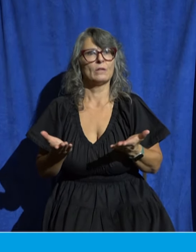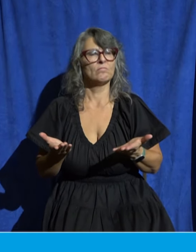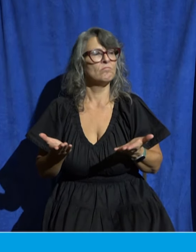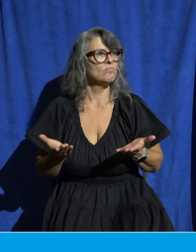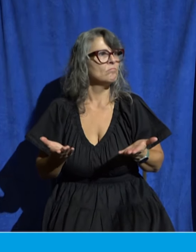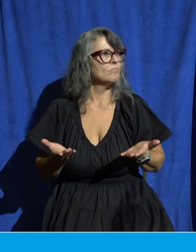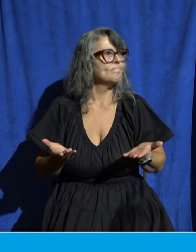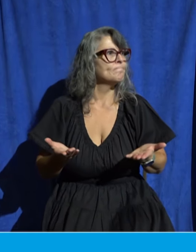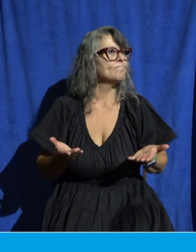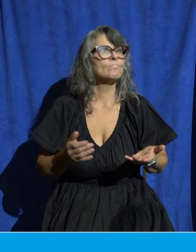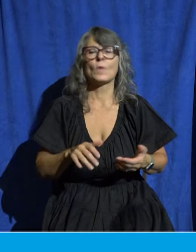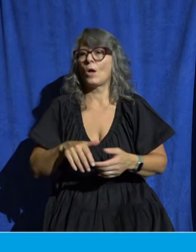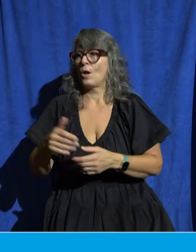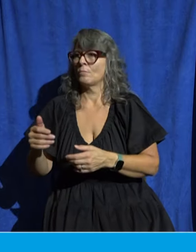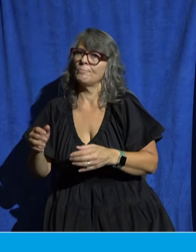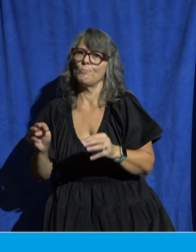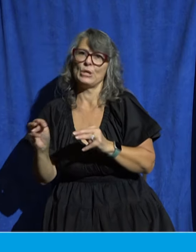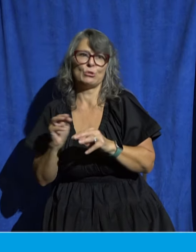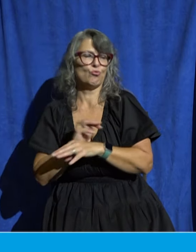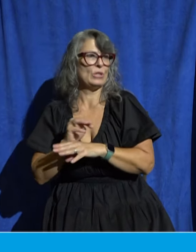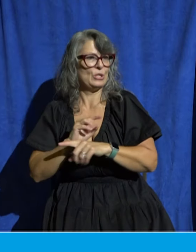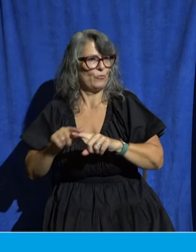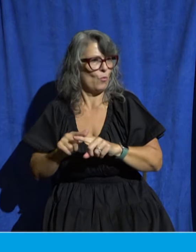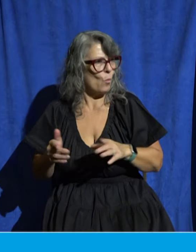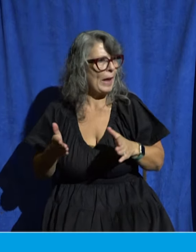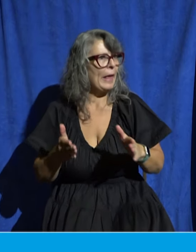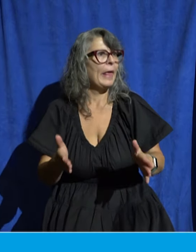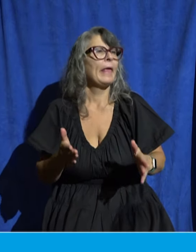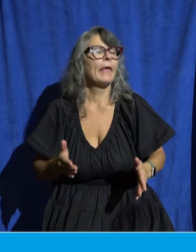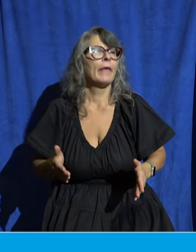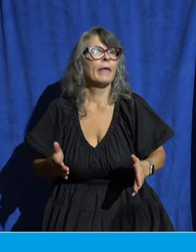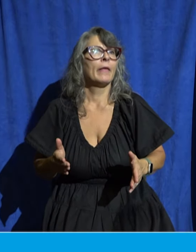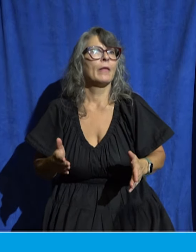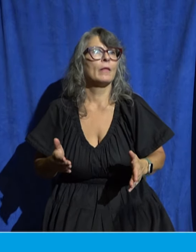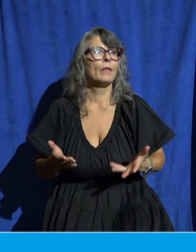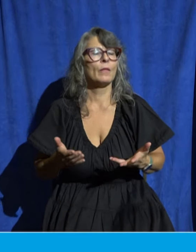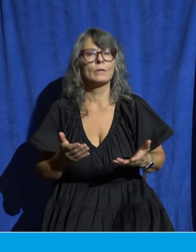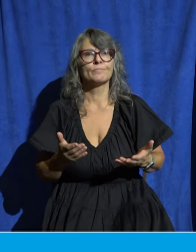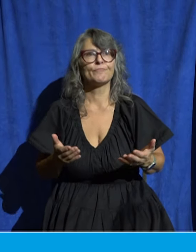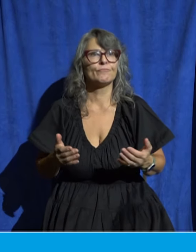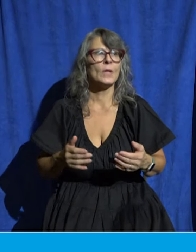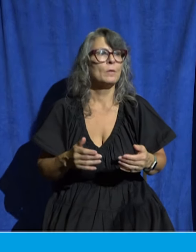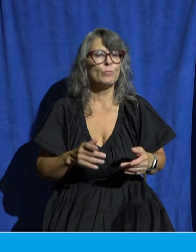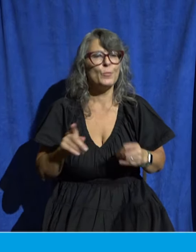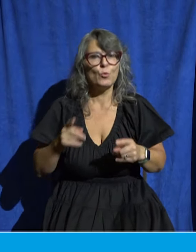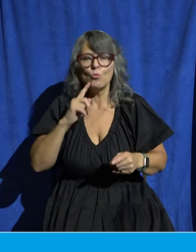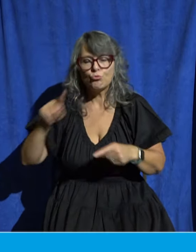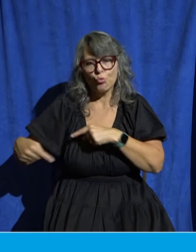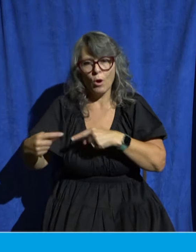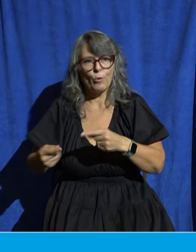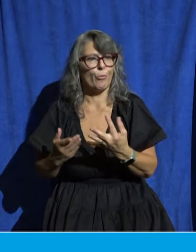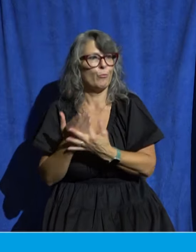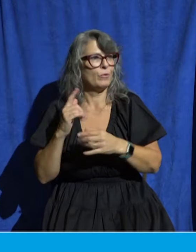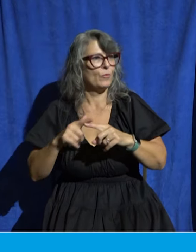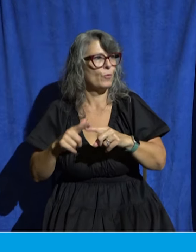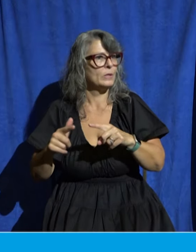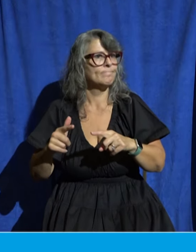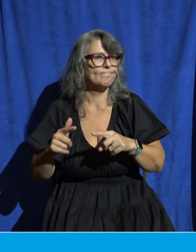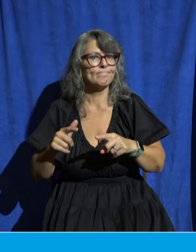alongside others walking through difficult seasons and then a few years ago she actually went through our equip to counsel training program